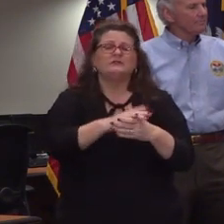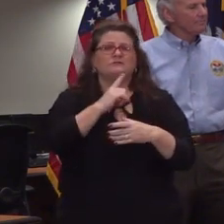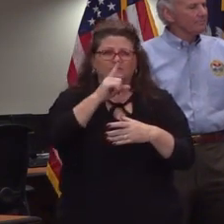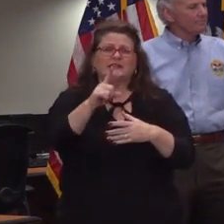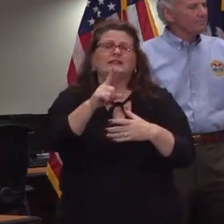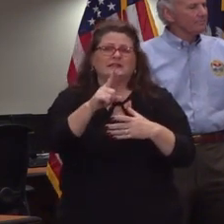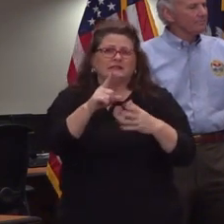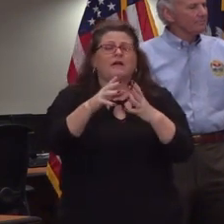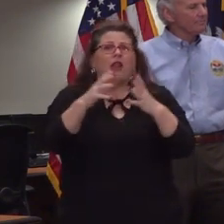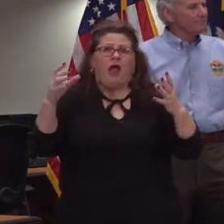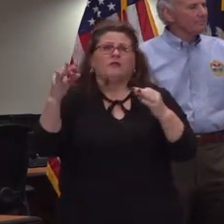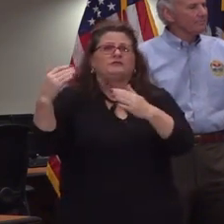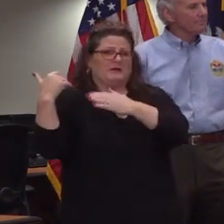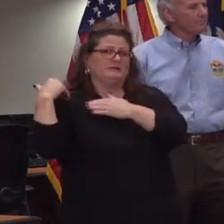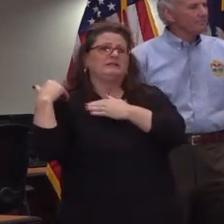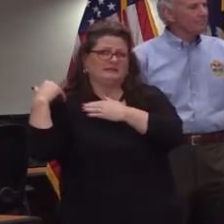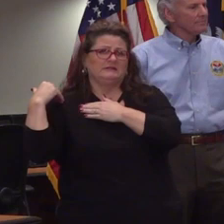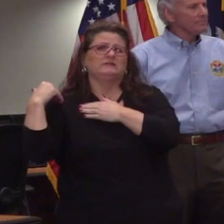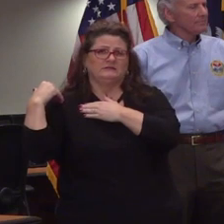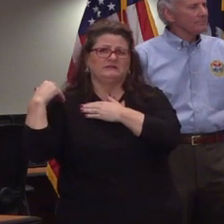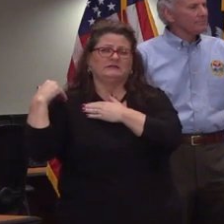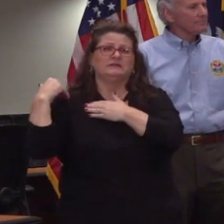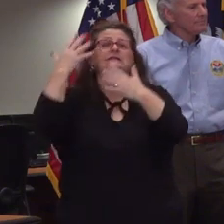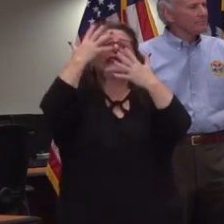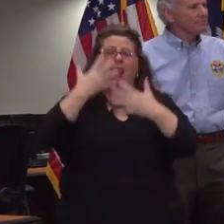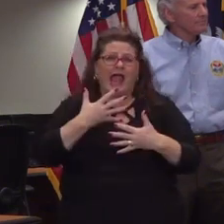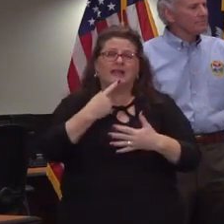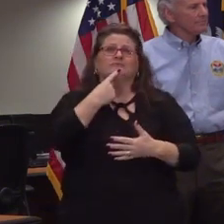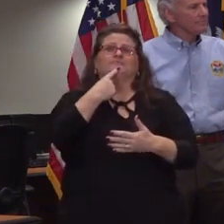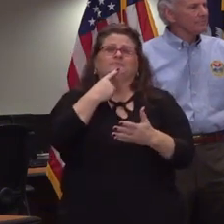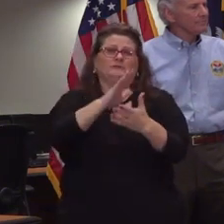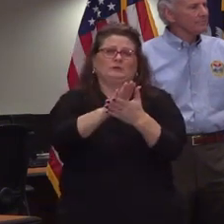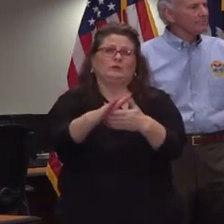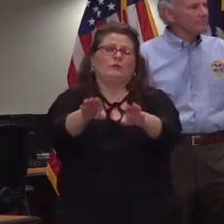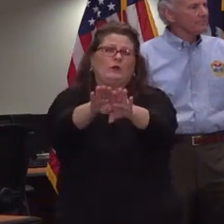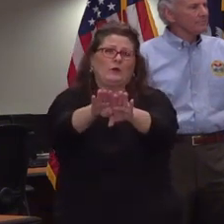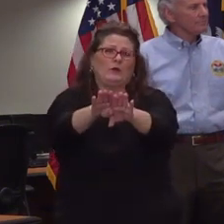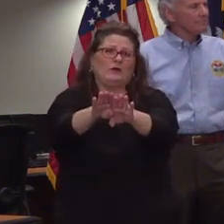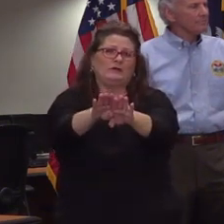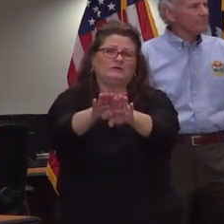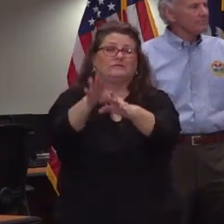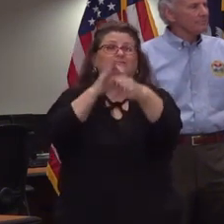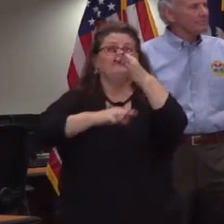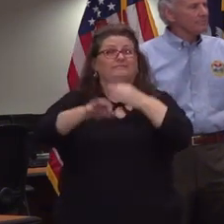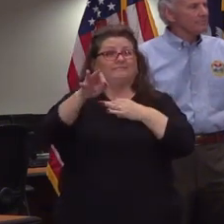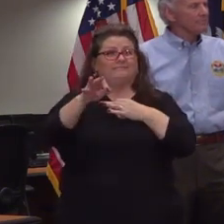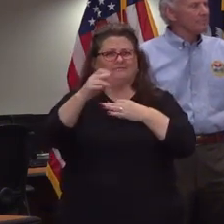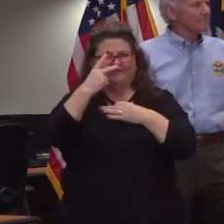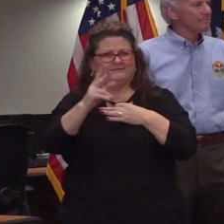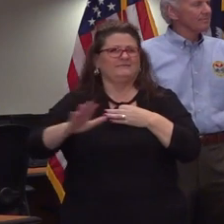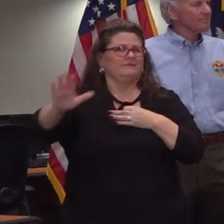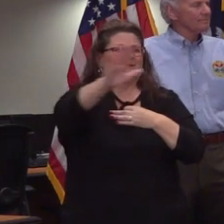it's been sad to see schools closed but it has been a joy to see how everyone has pulled